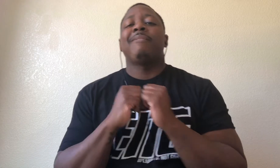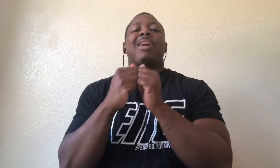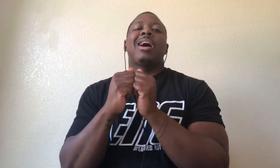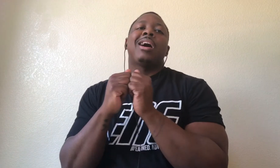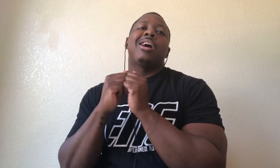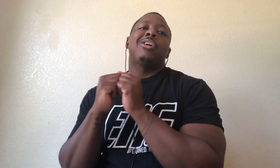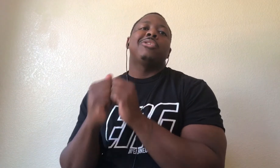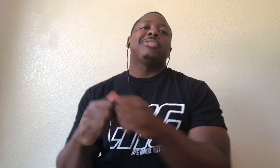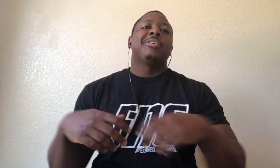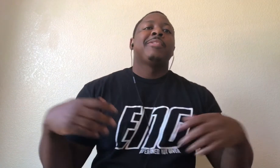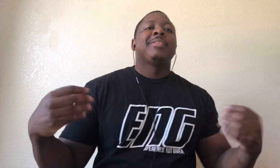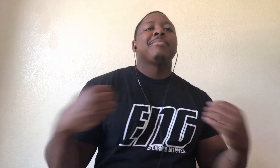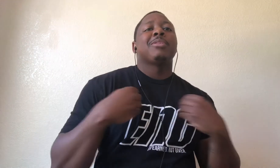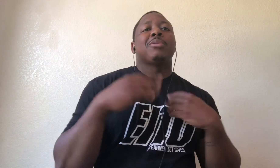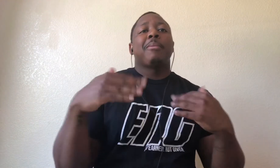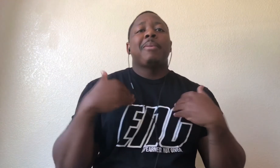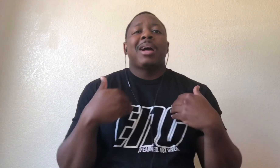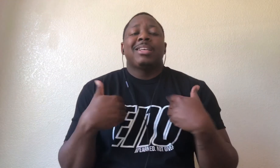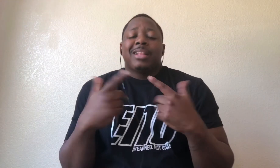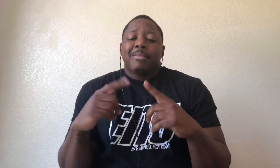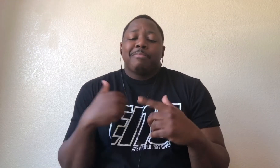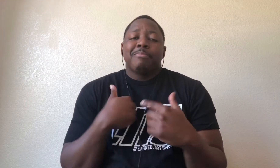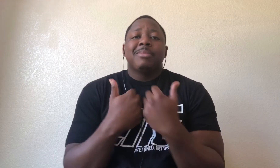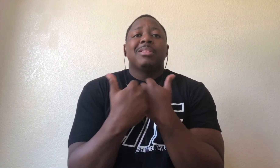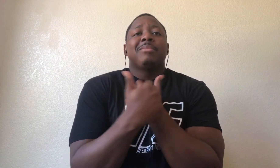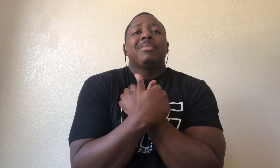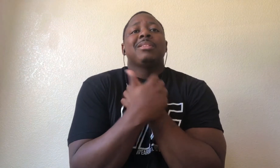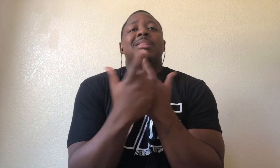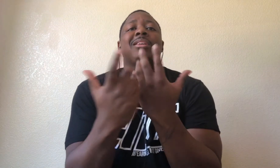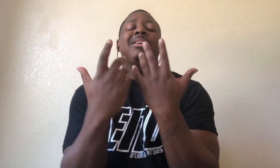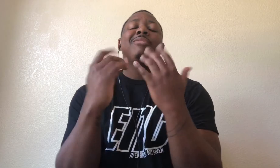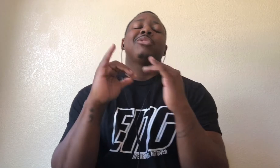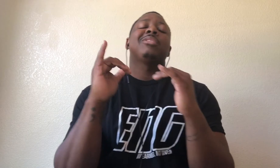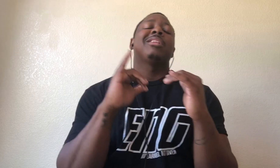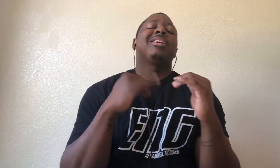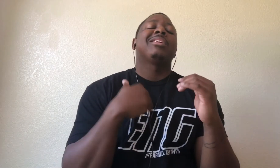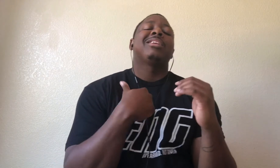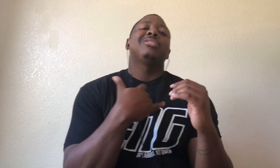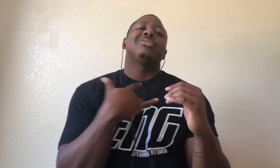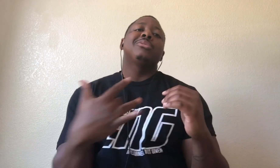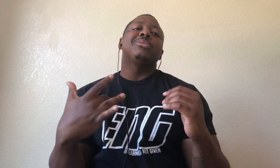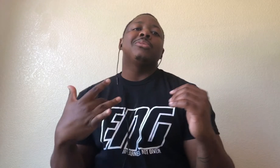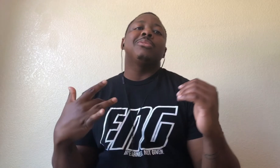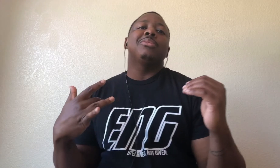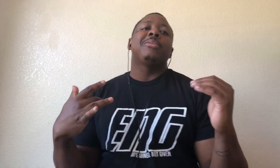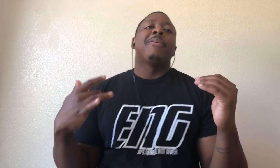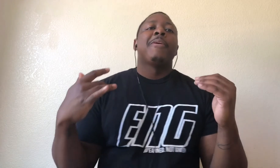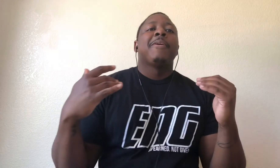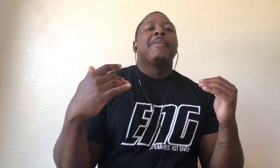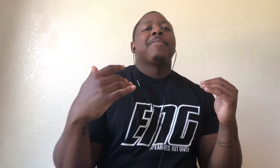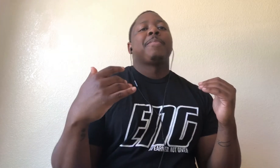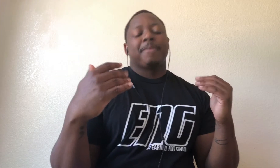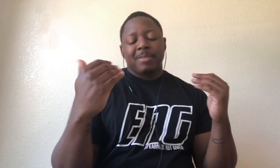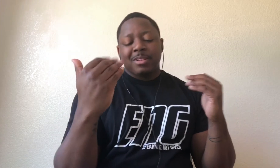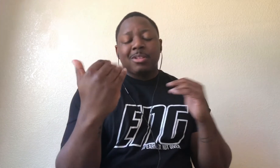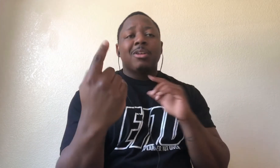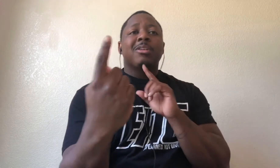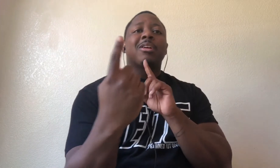of us Give me your body and let me love you like I do Come a little